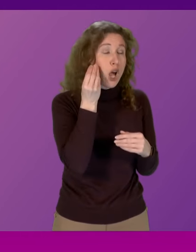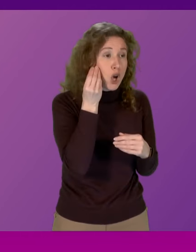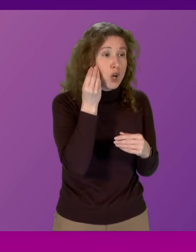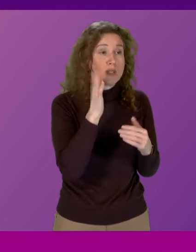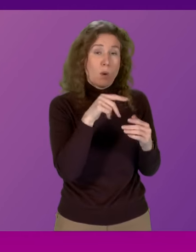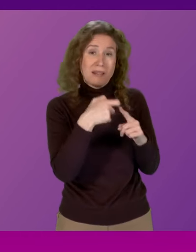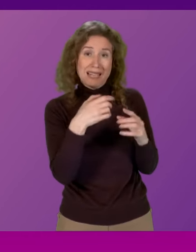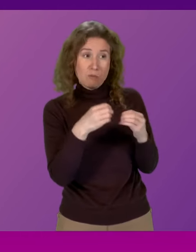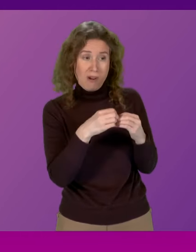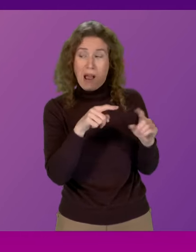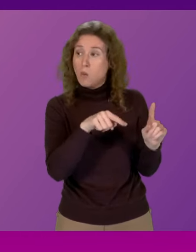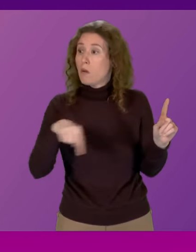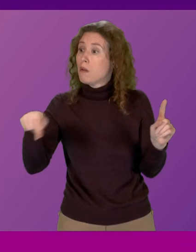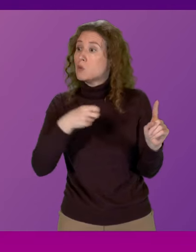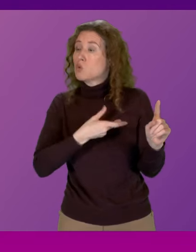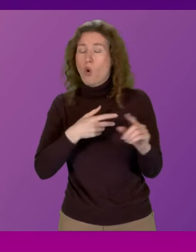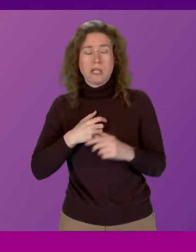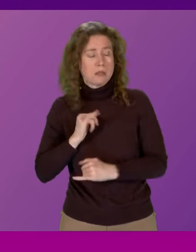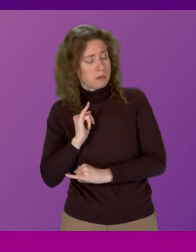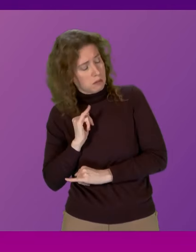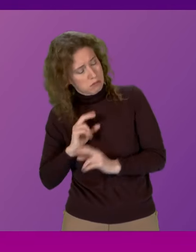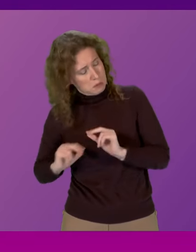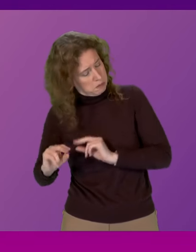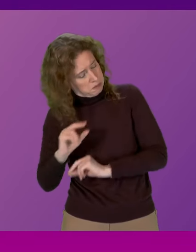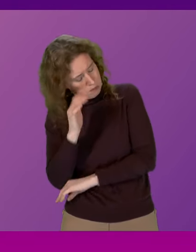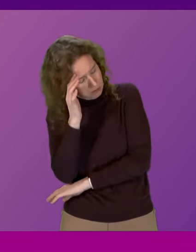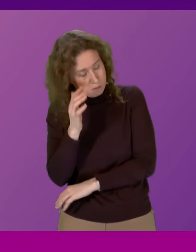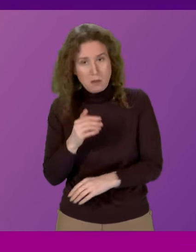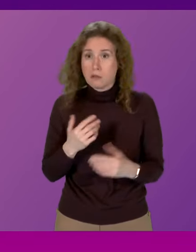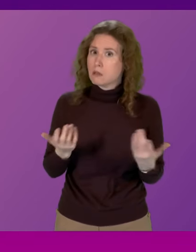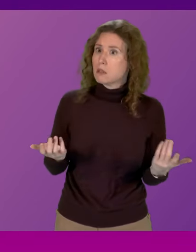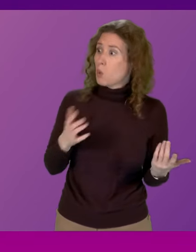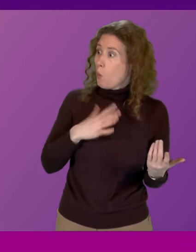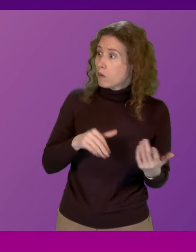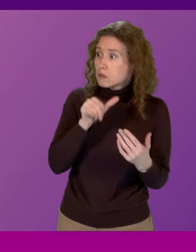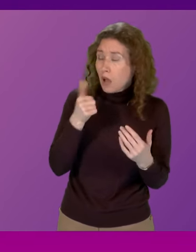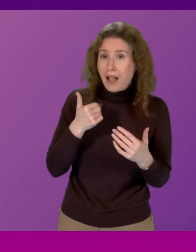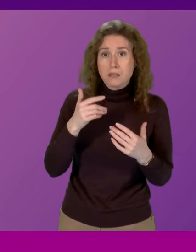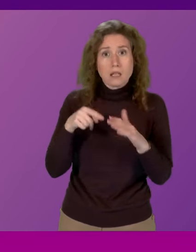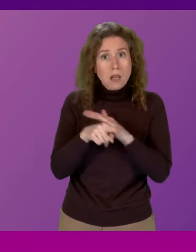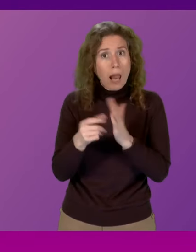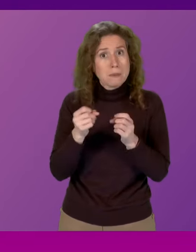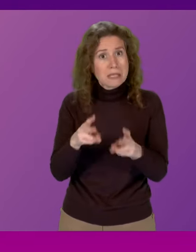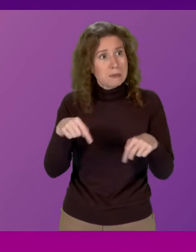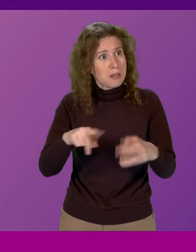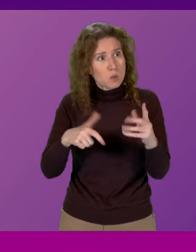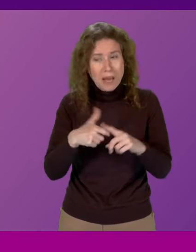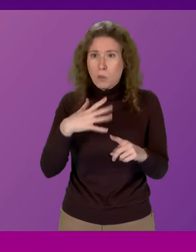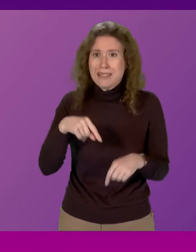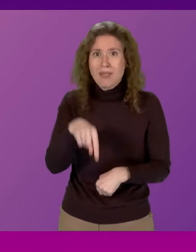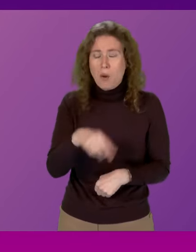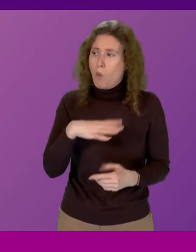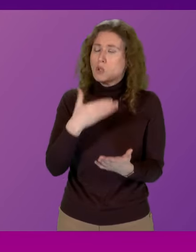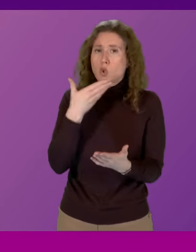from Tory MSPs as he mentioned of course the need for a humane asylum system here in the UK and that's exactly what we need